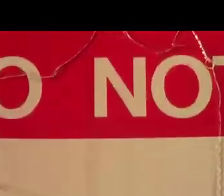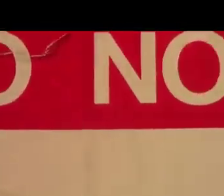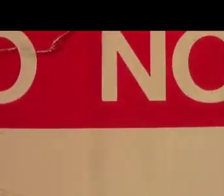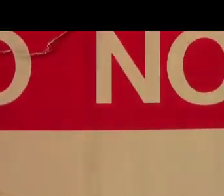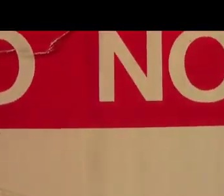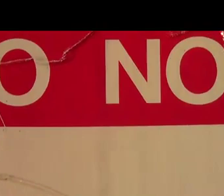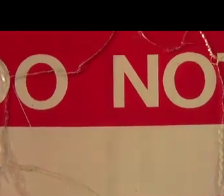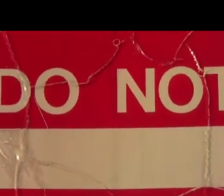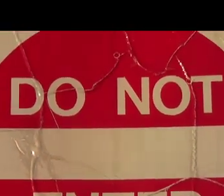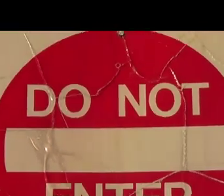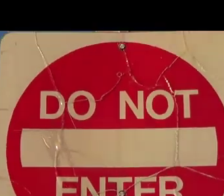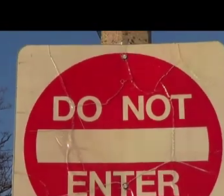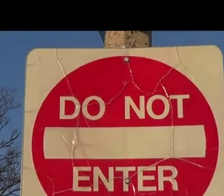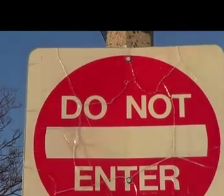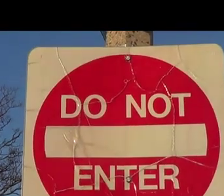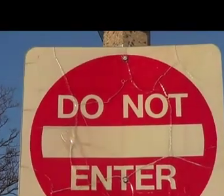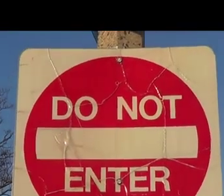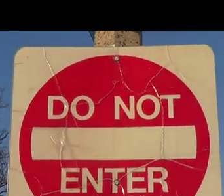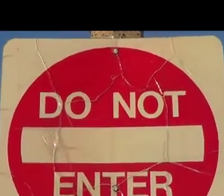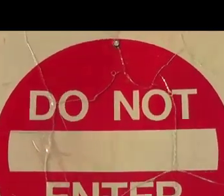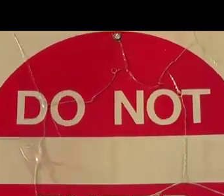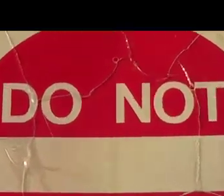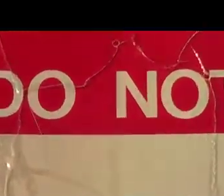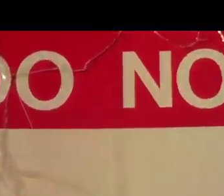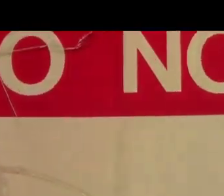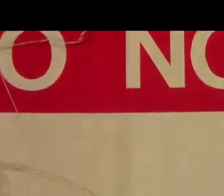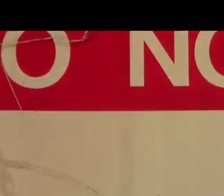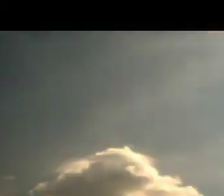I was actually told that I would be a statistic.